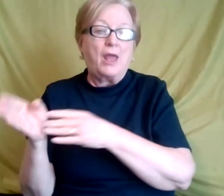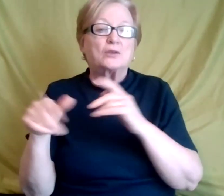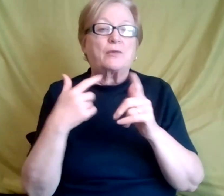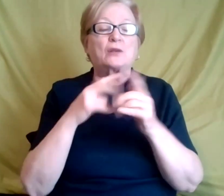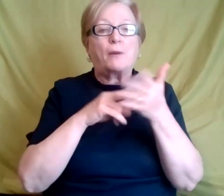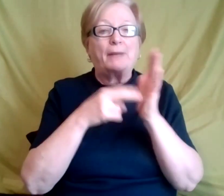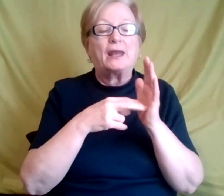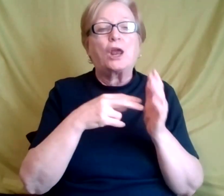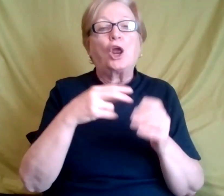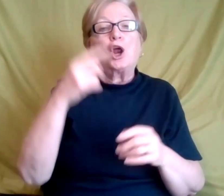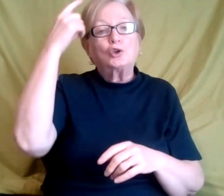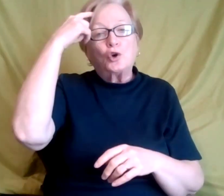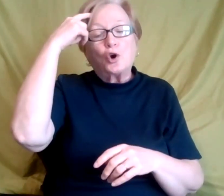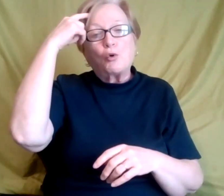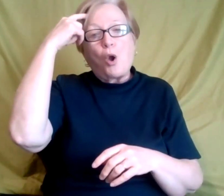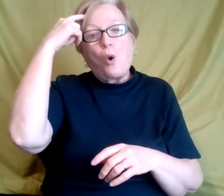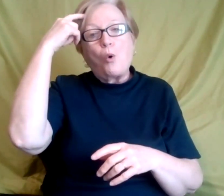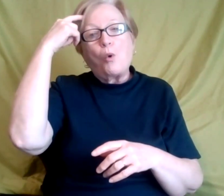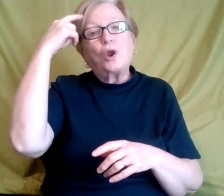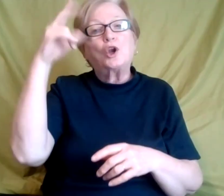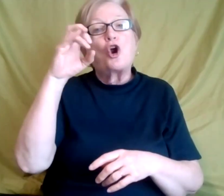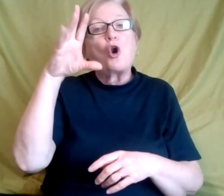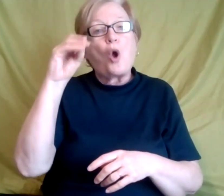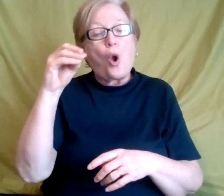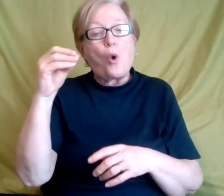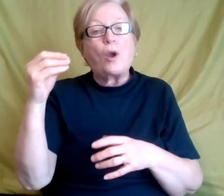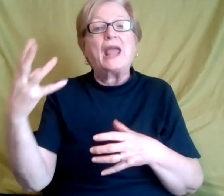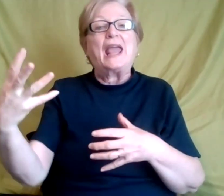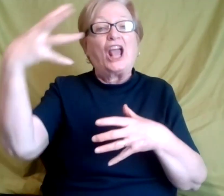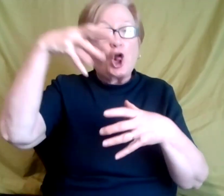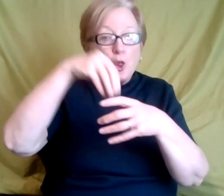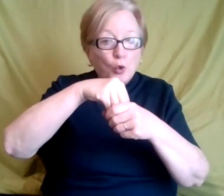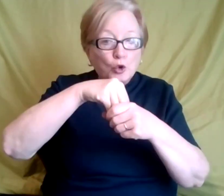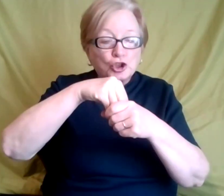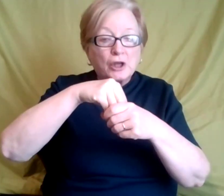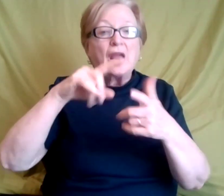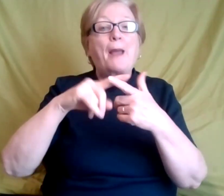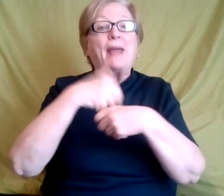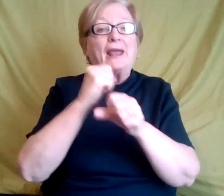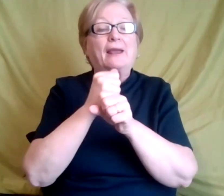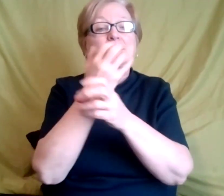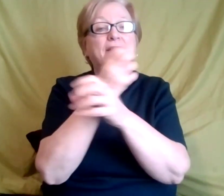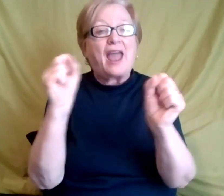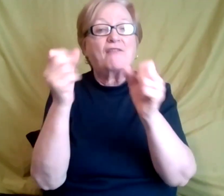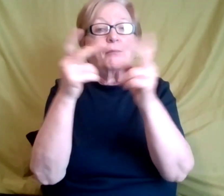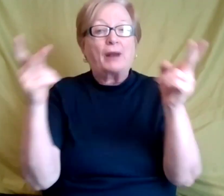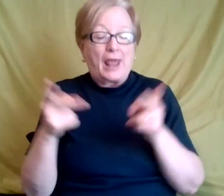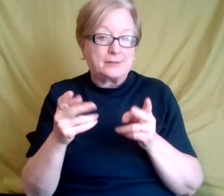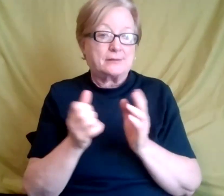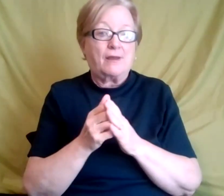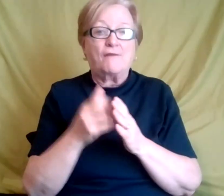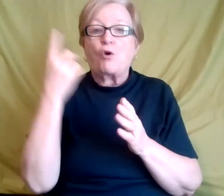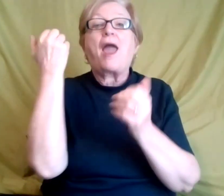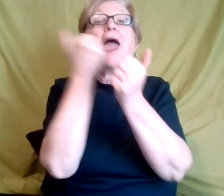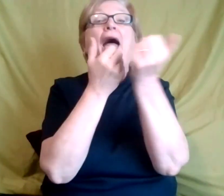neuro diversity and inclusion is just basically creating that safe space where everybody is